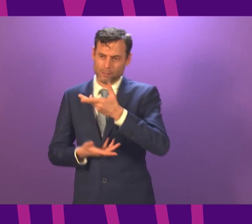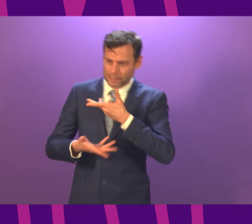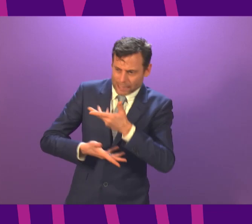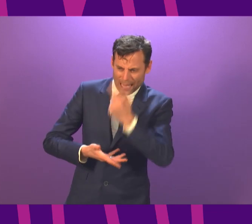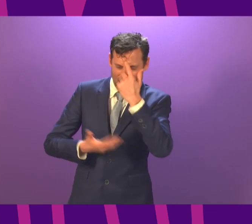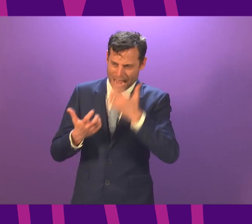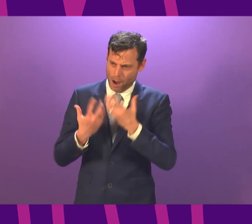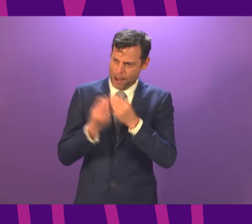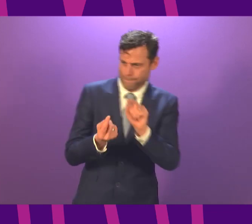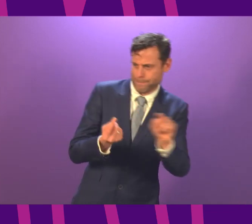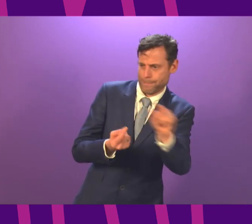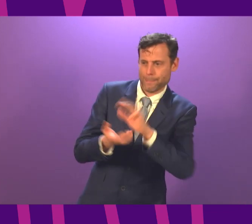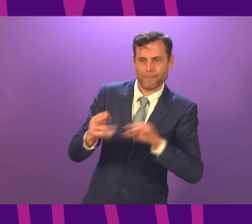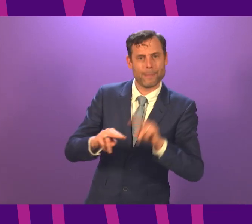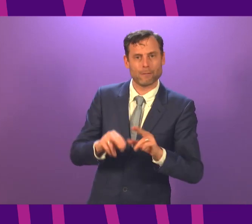Harvey.